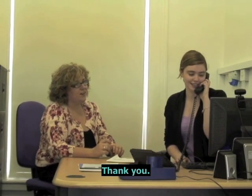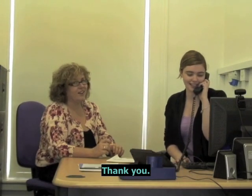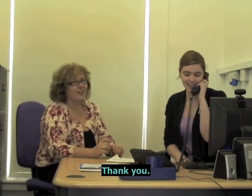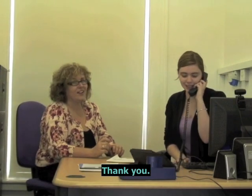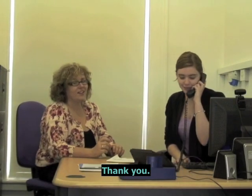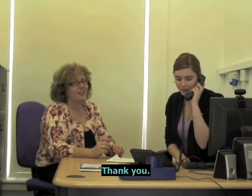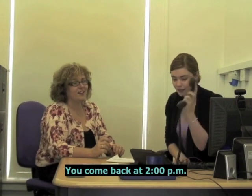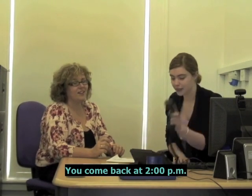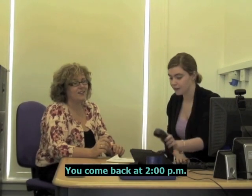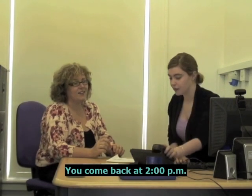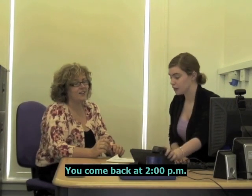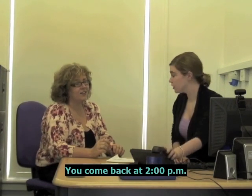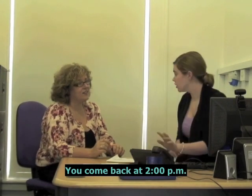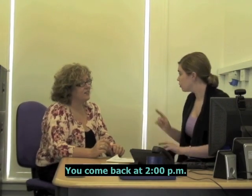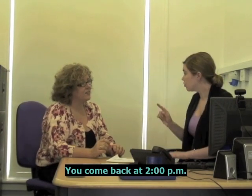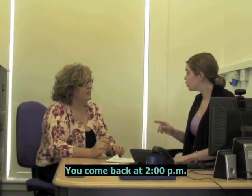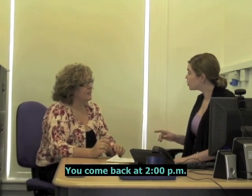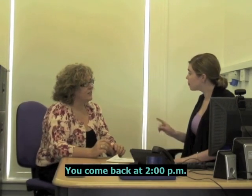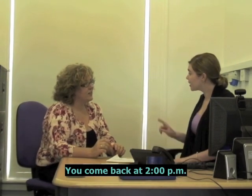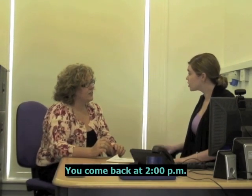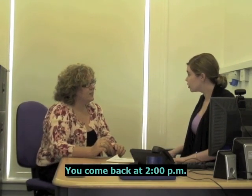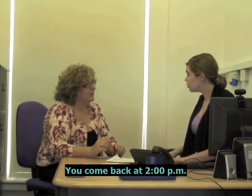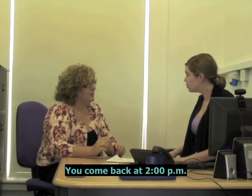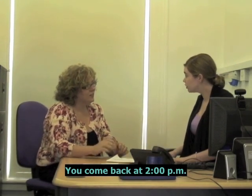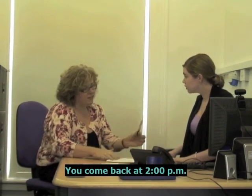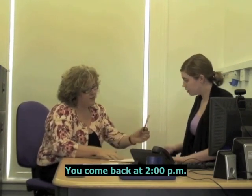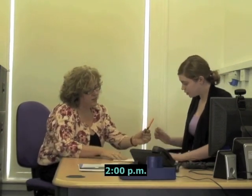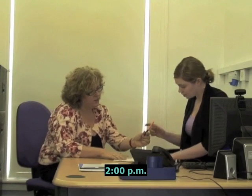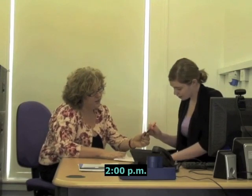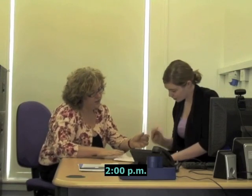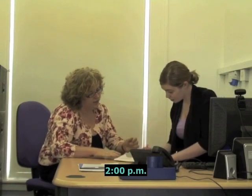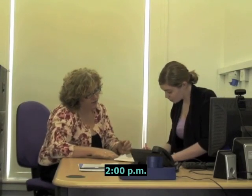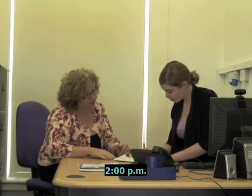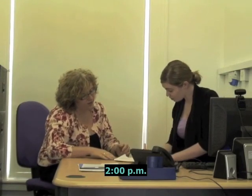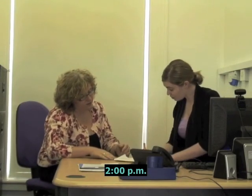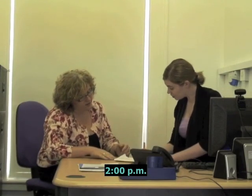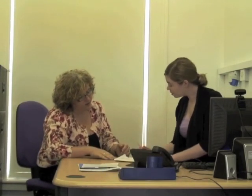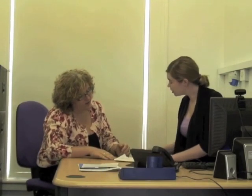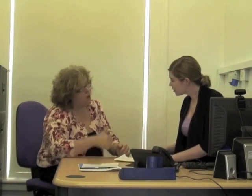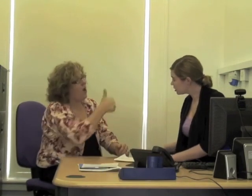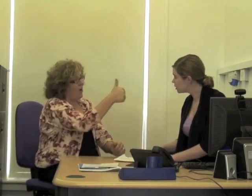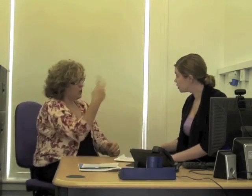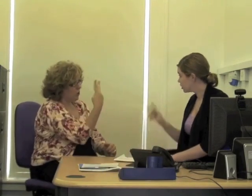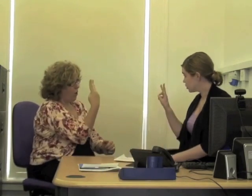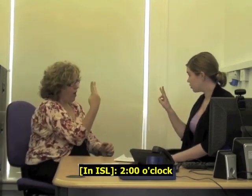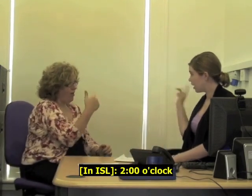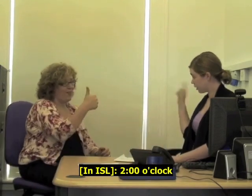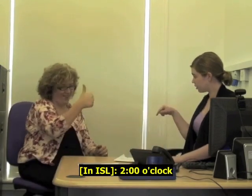Thank you. You come back at 2, 2, 2 o'clock,